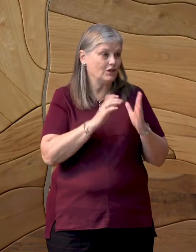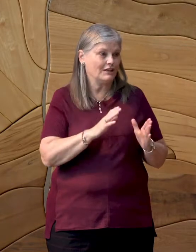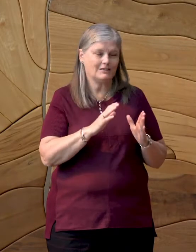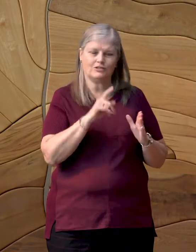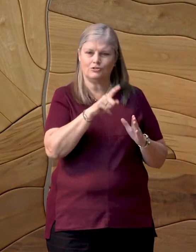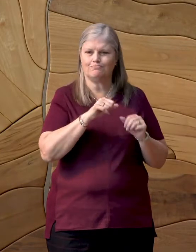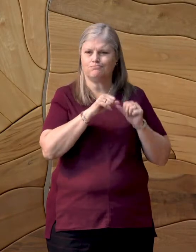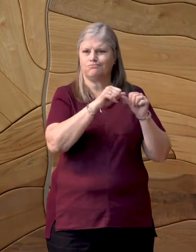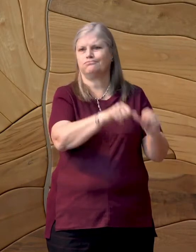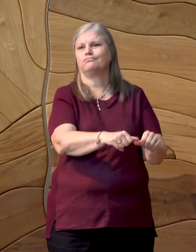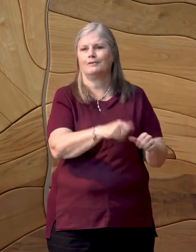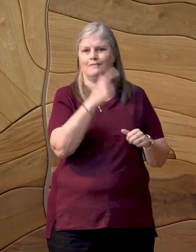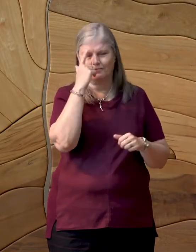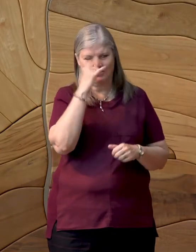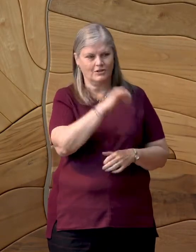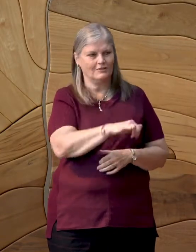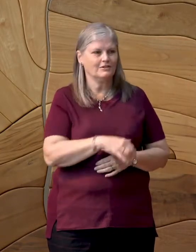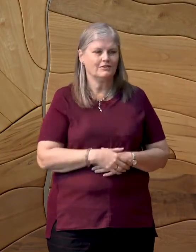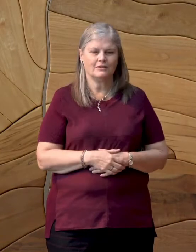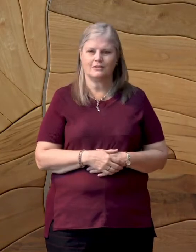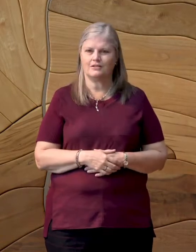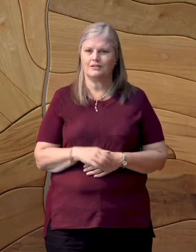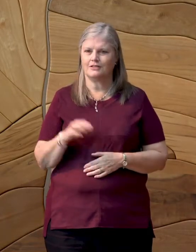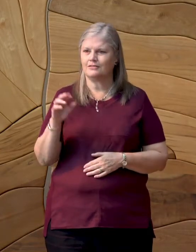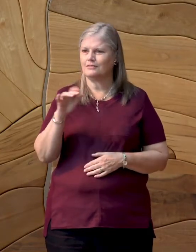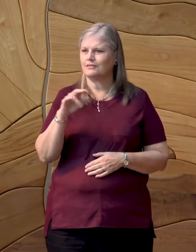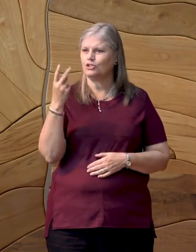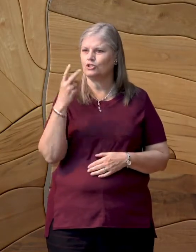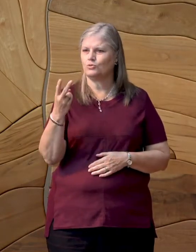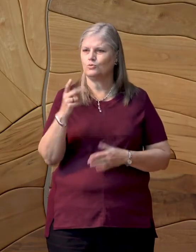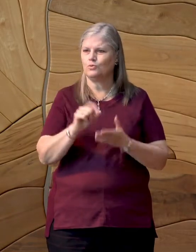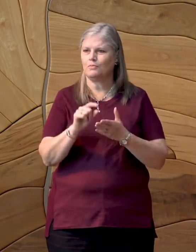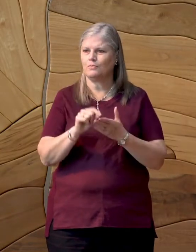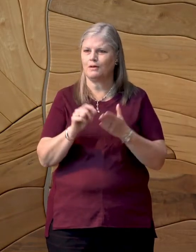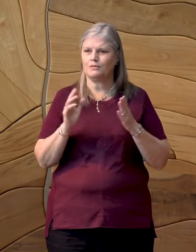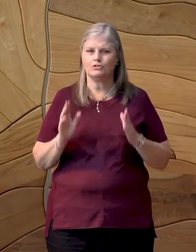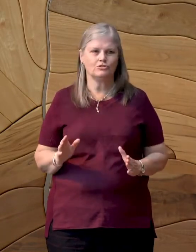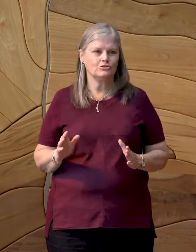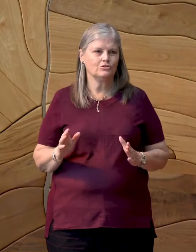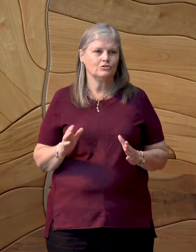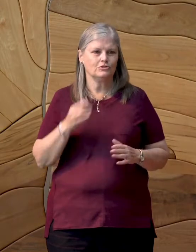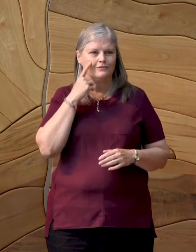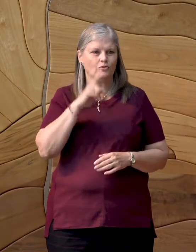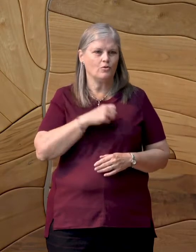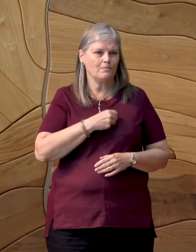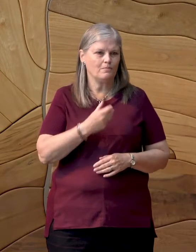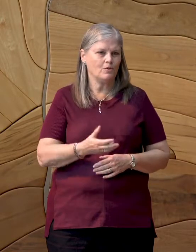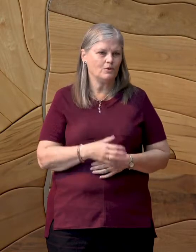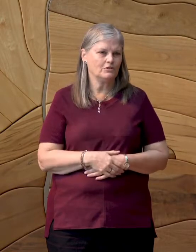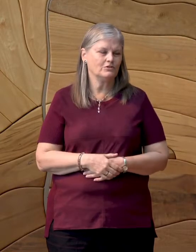Tom. We have two publishers of poetry.